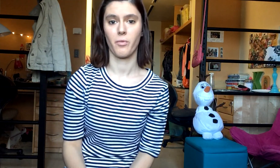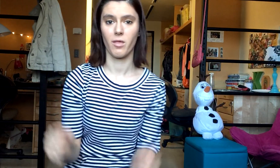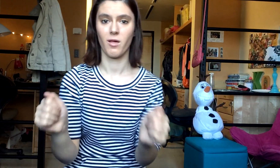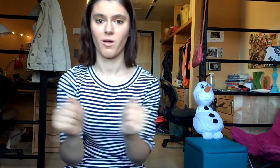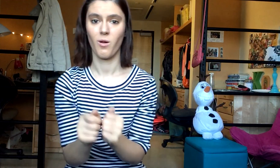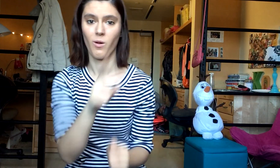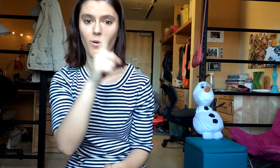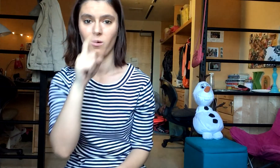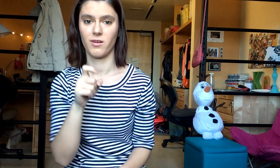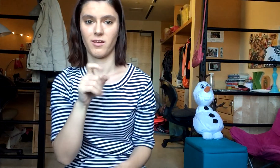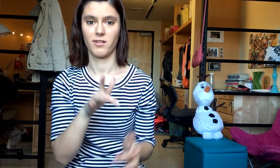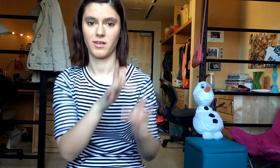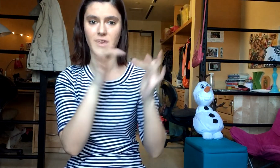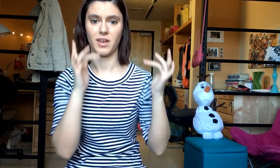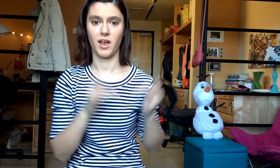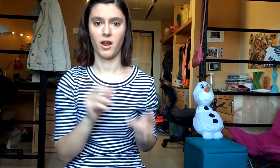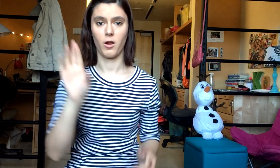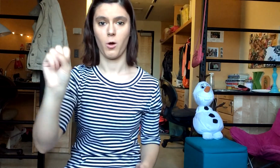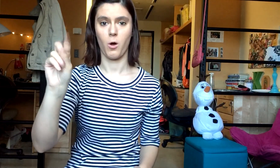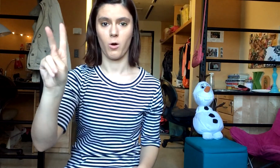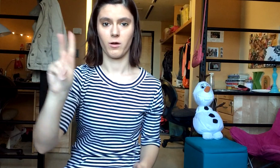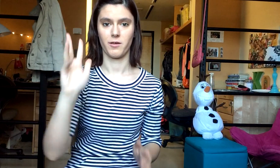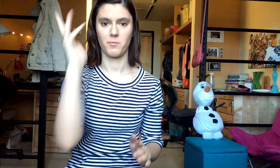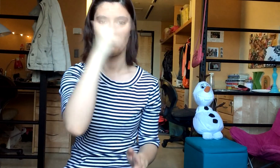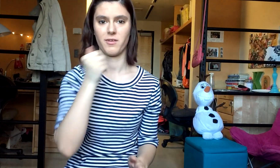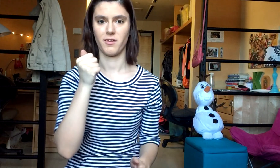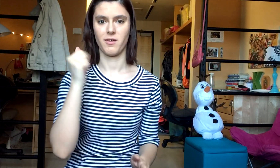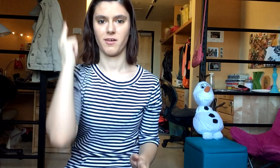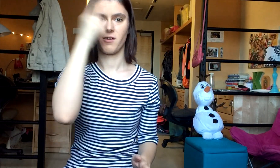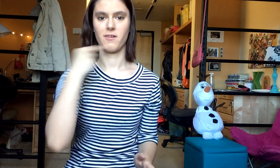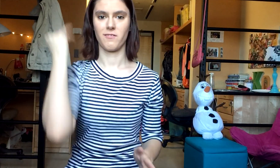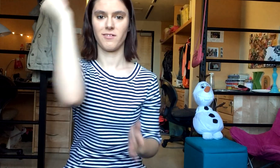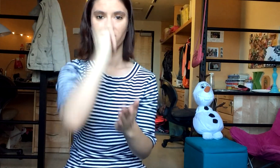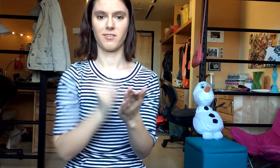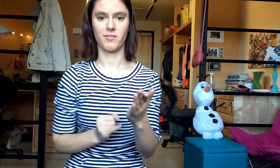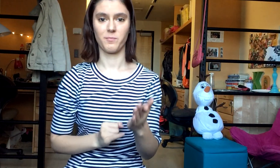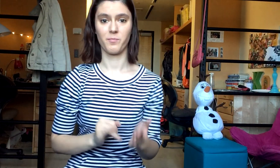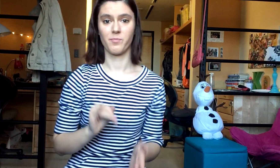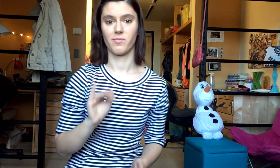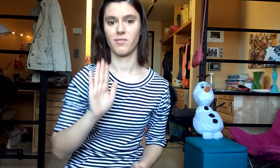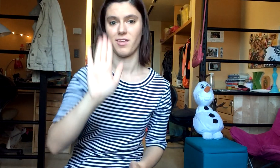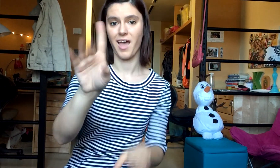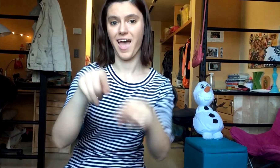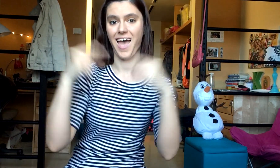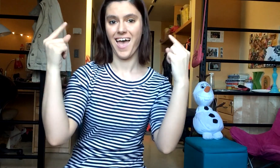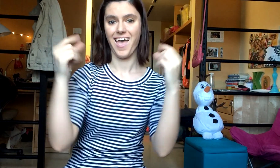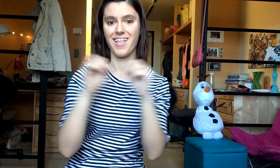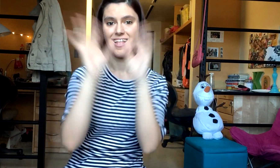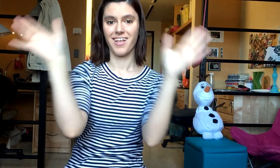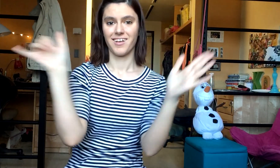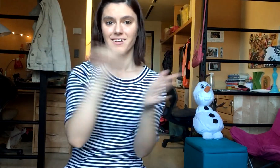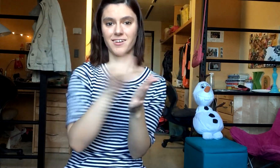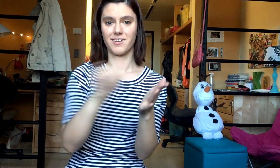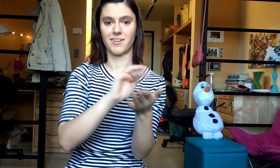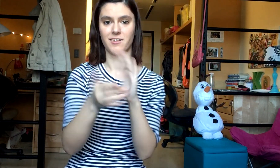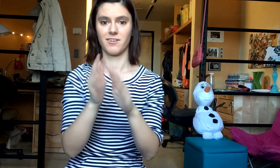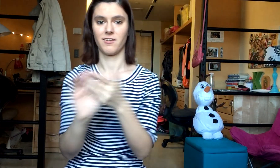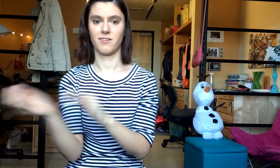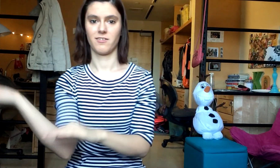With an ugly heart Okay, you're pretty, your face is a work of art Your smile could light up New York City